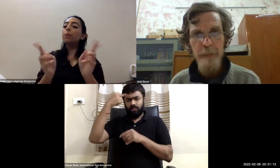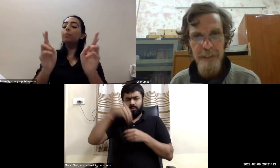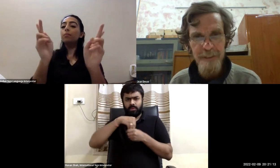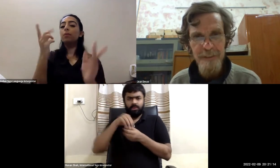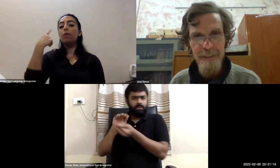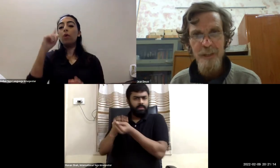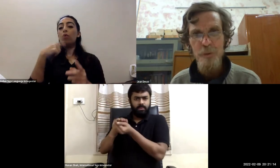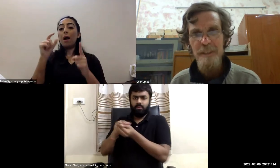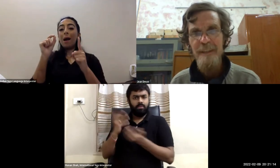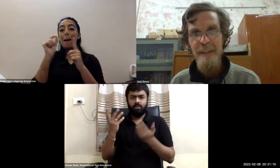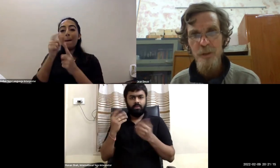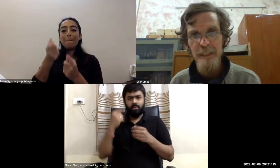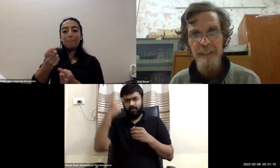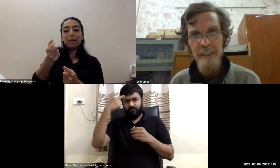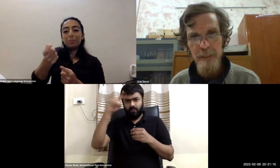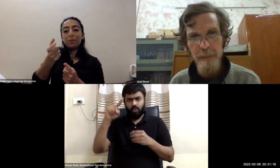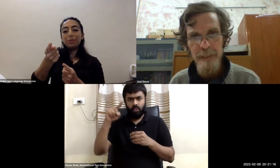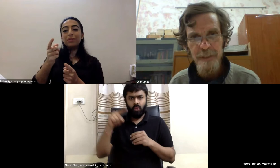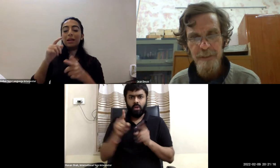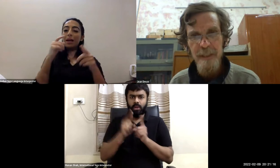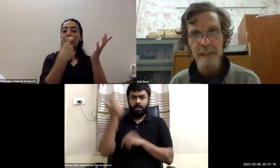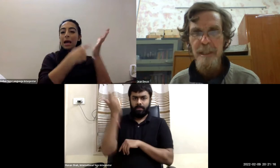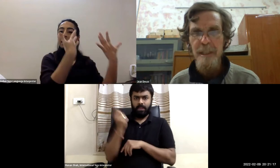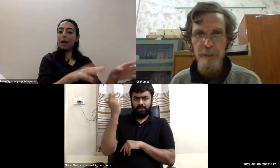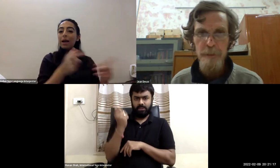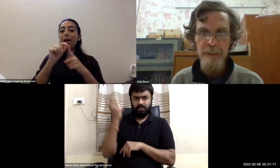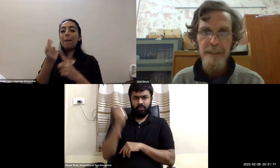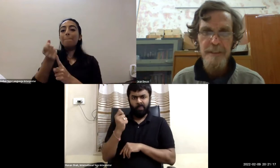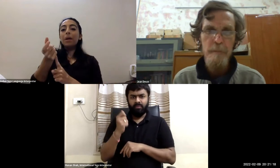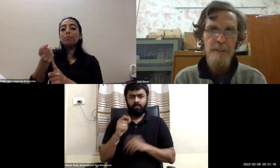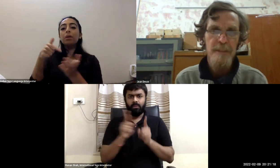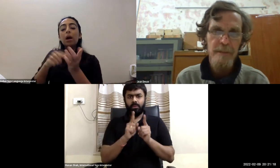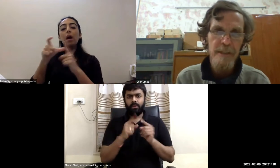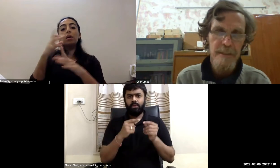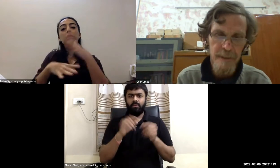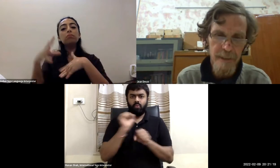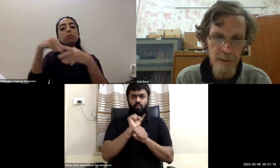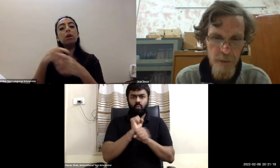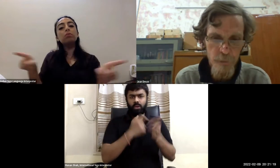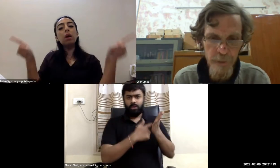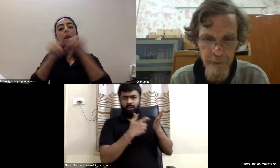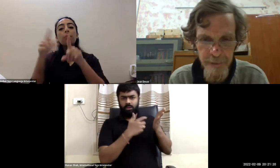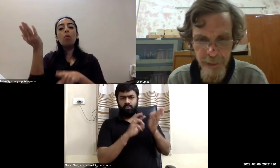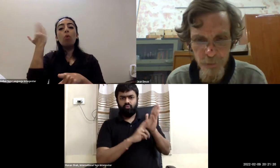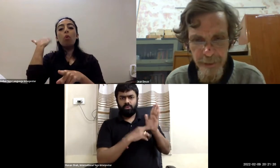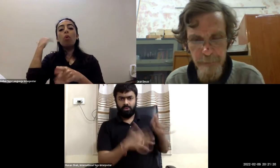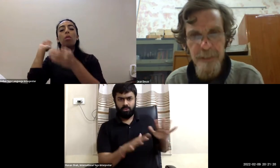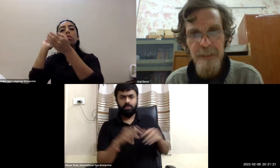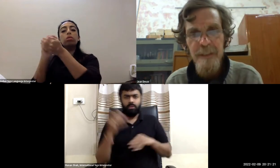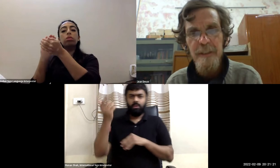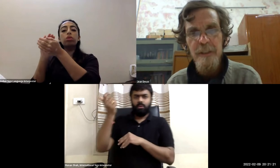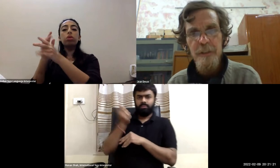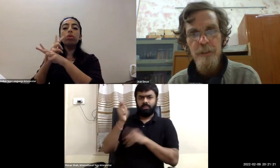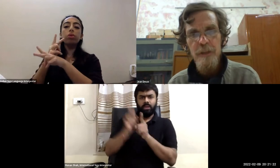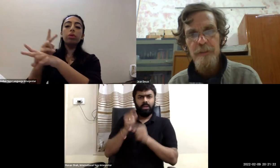for pensions including including disability pensions that may not be the case in places like rajasthan where as aruna has